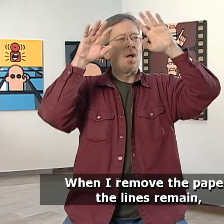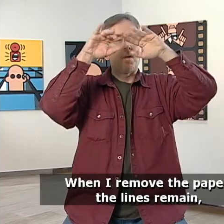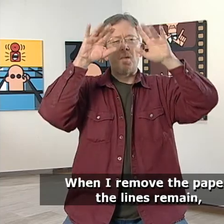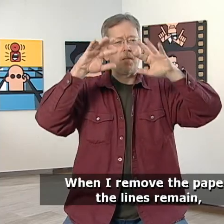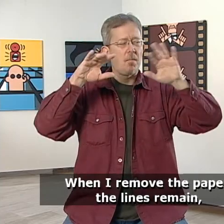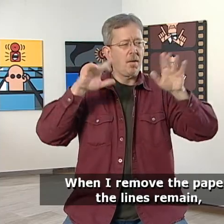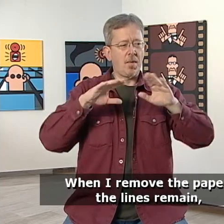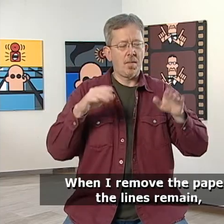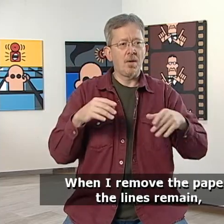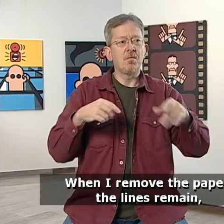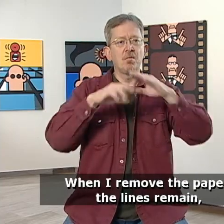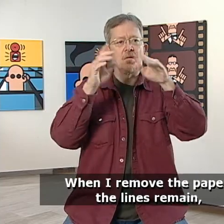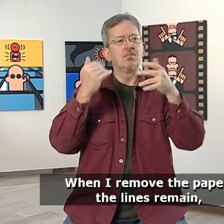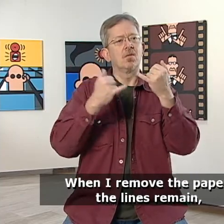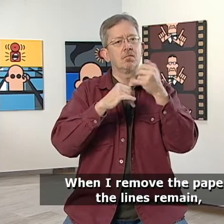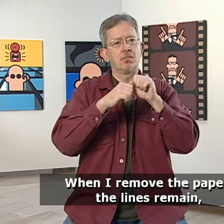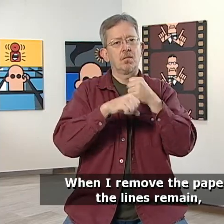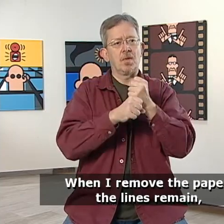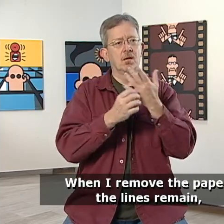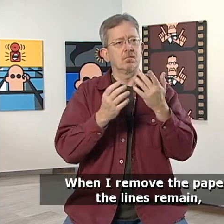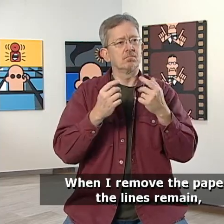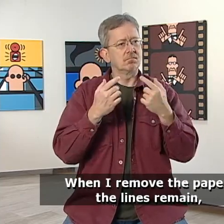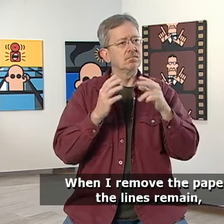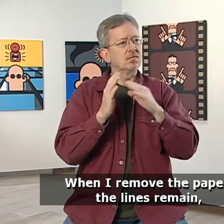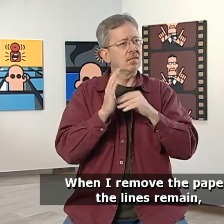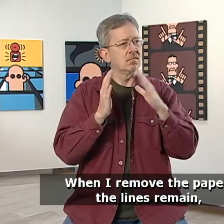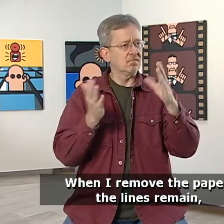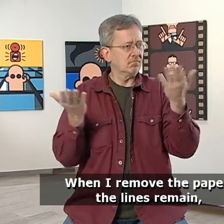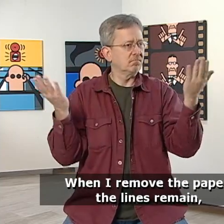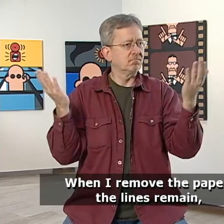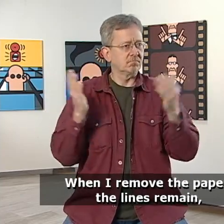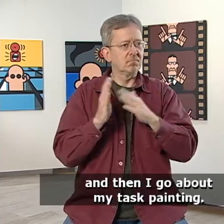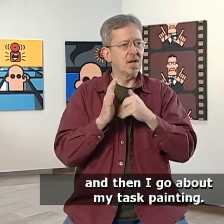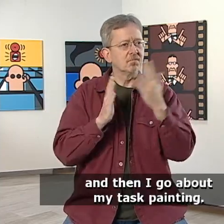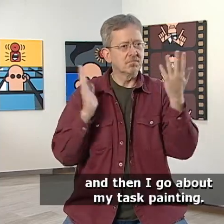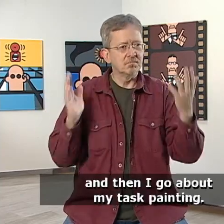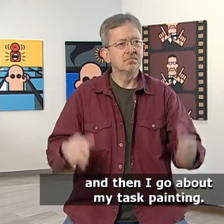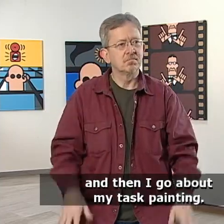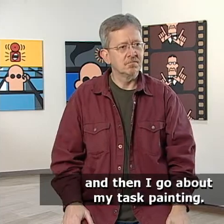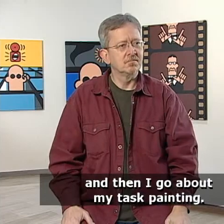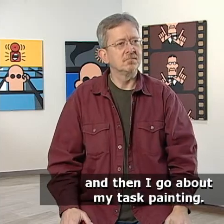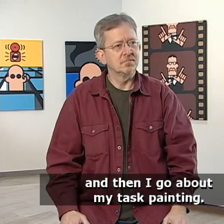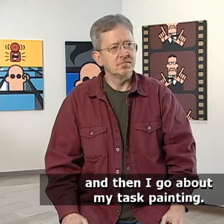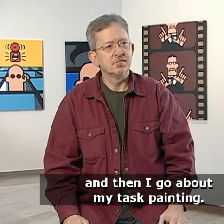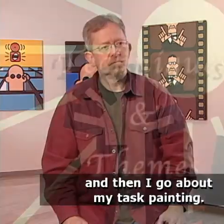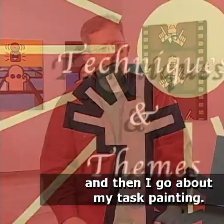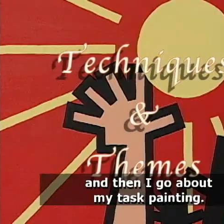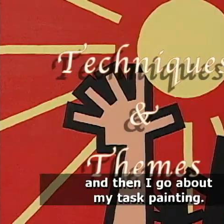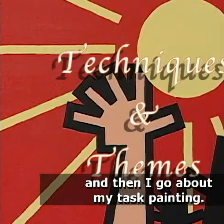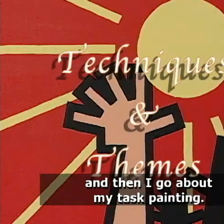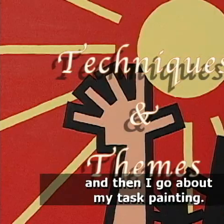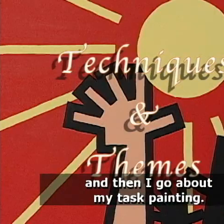When I remove the paper, the lines remain, and then I go about my task of painting.